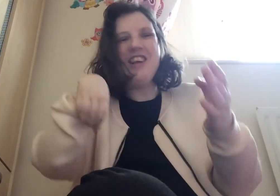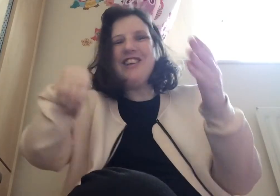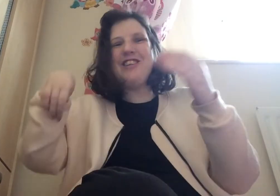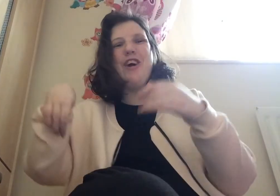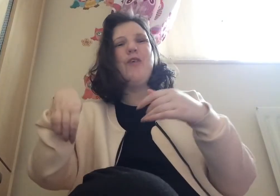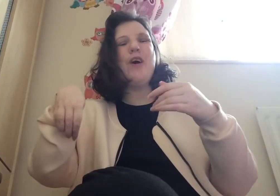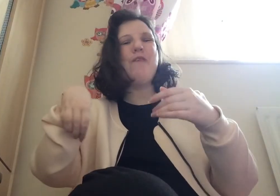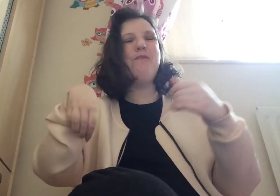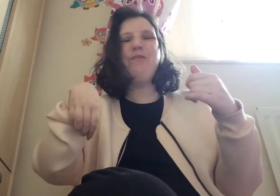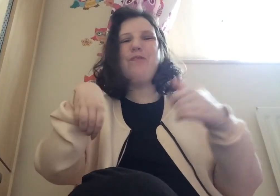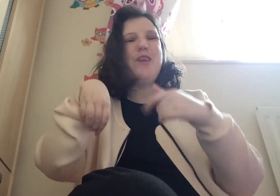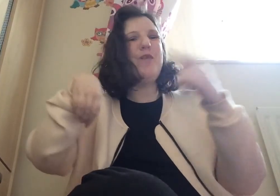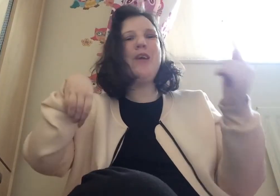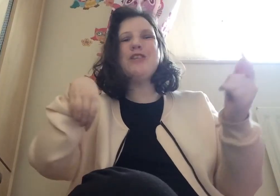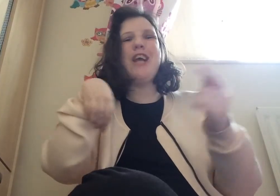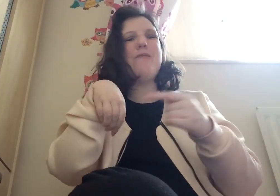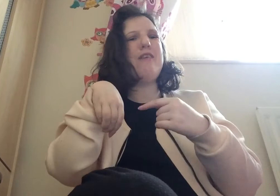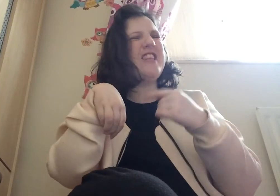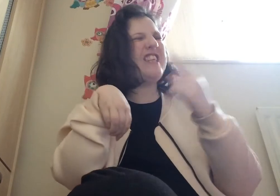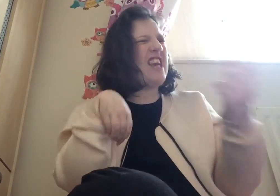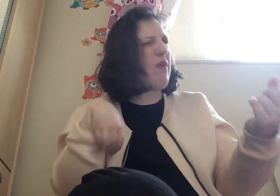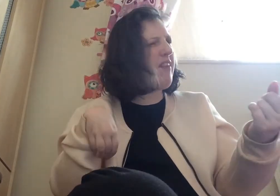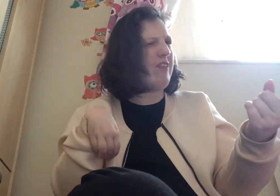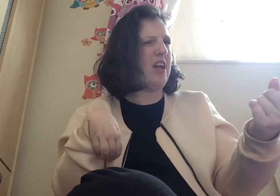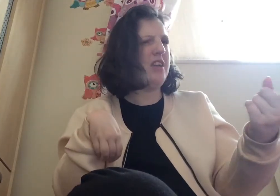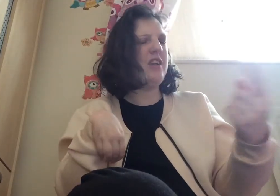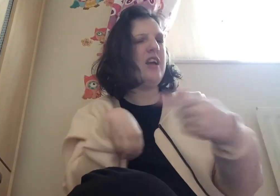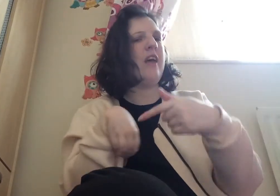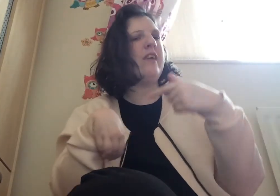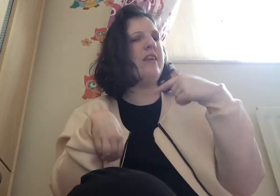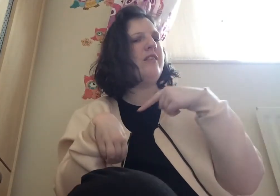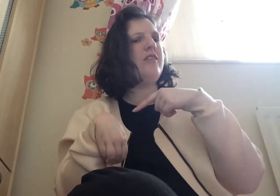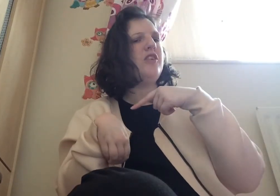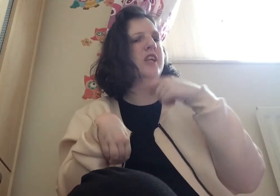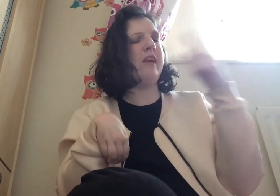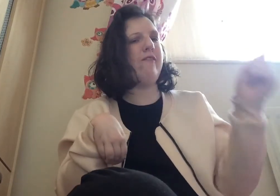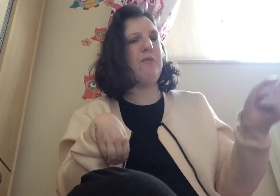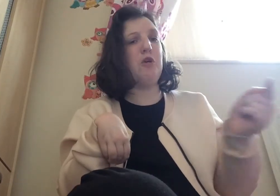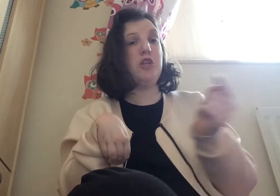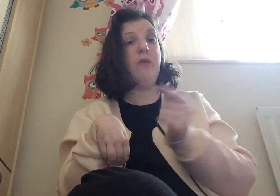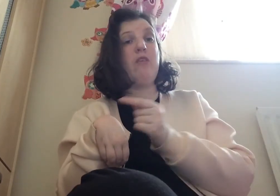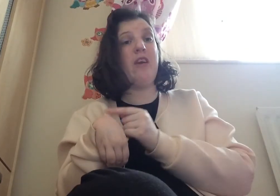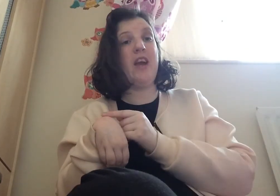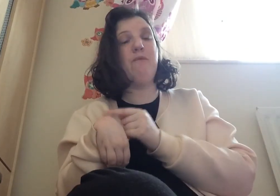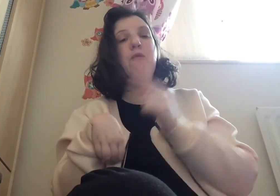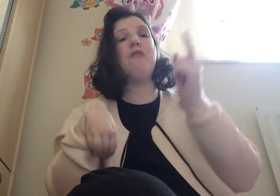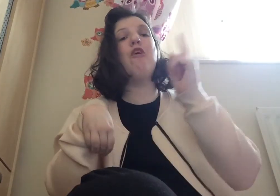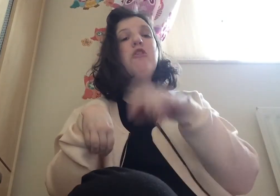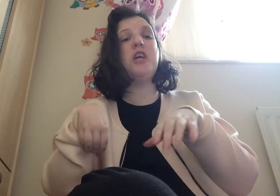so um we just get about six weeks of her and then she leaves for portugal with grant again but before she